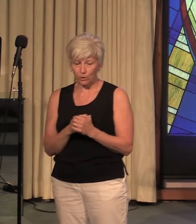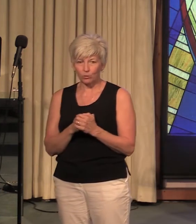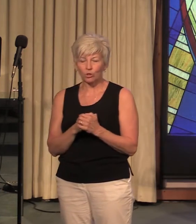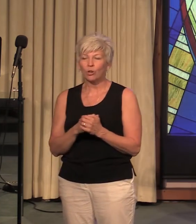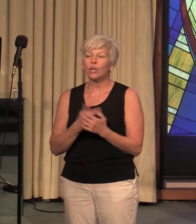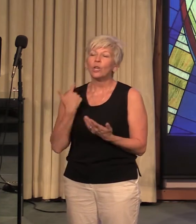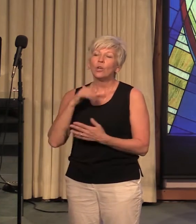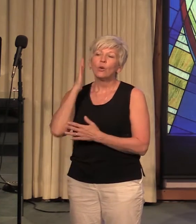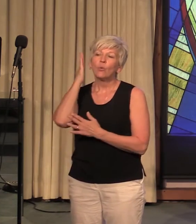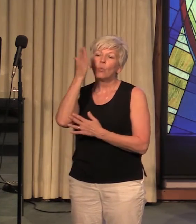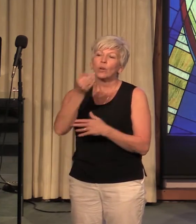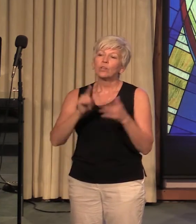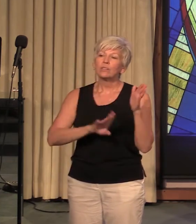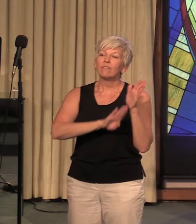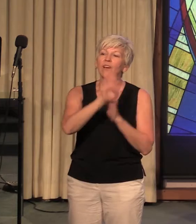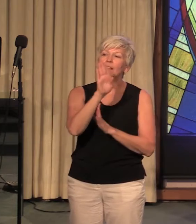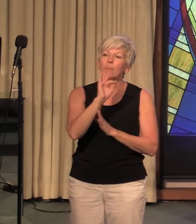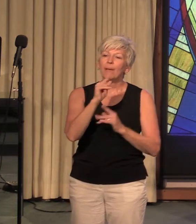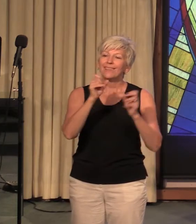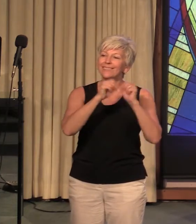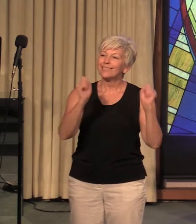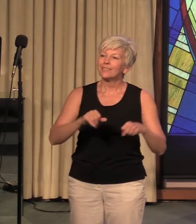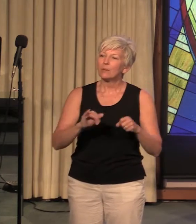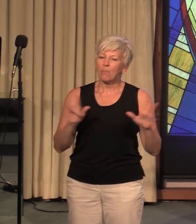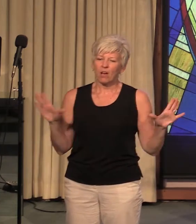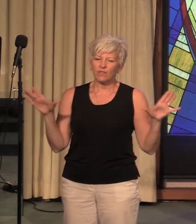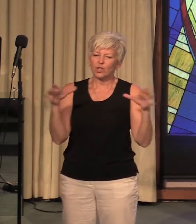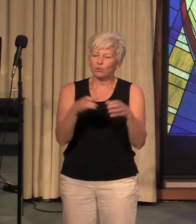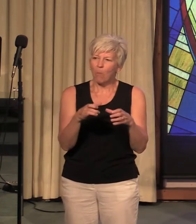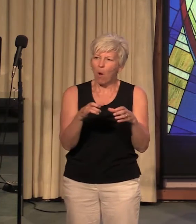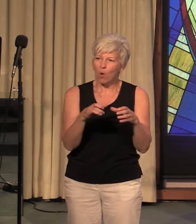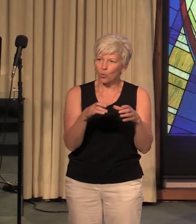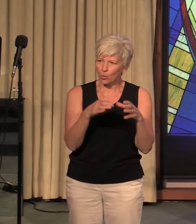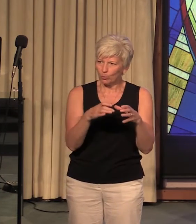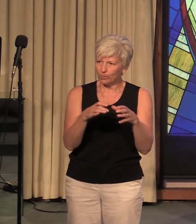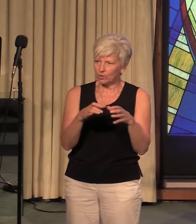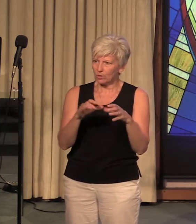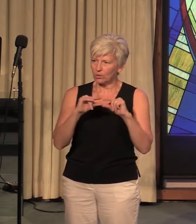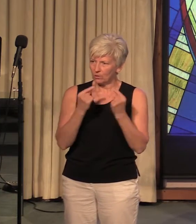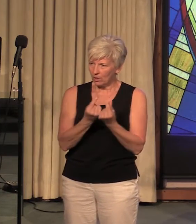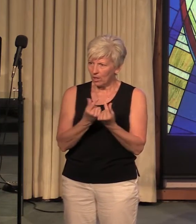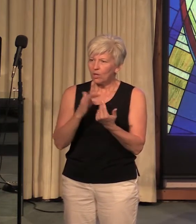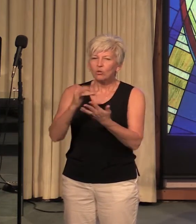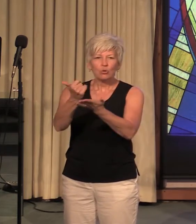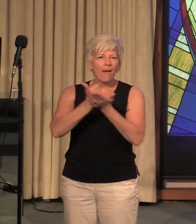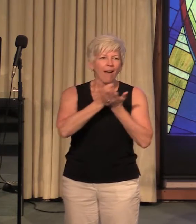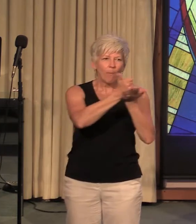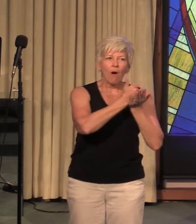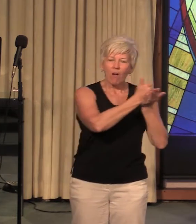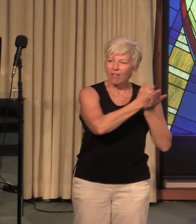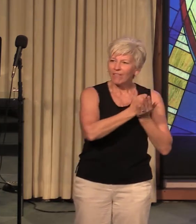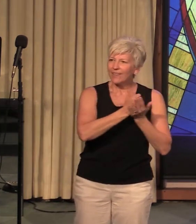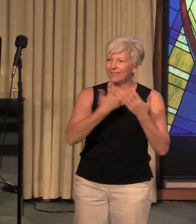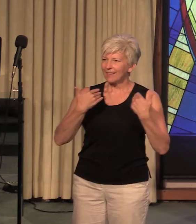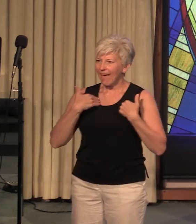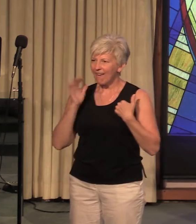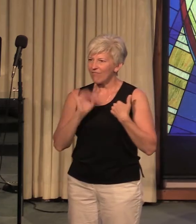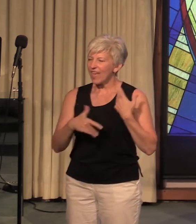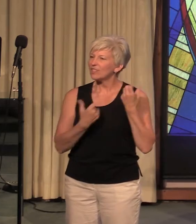is developing a system of small groups to help all of us have that support that